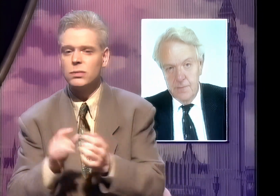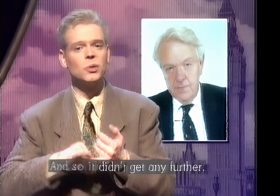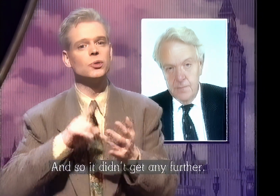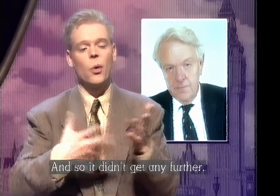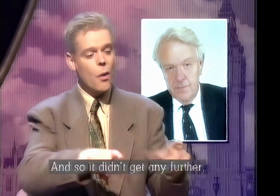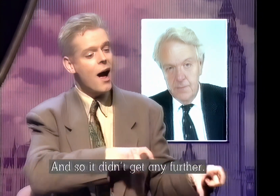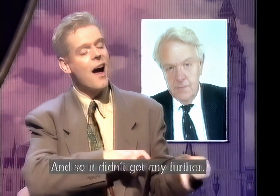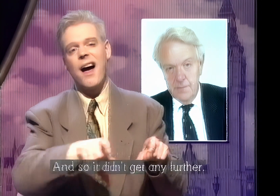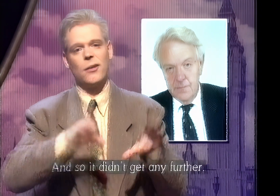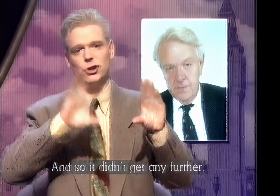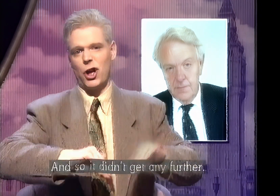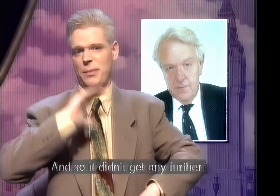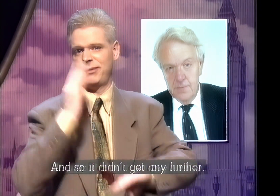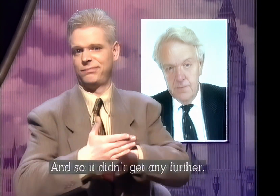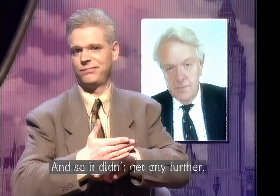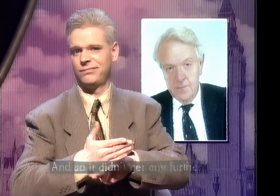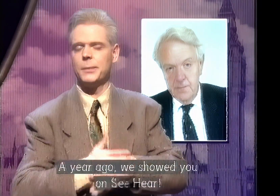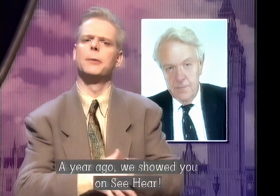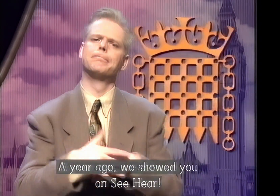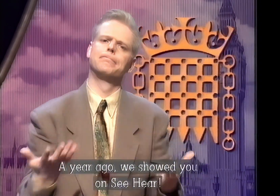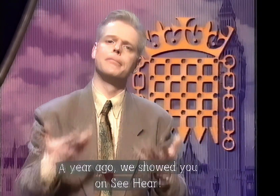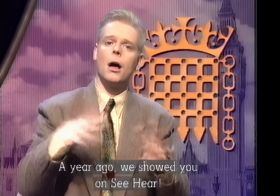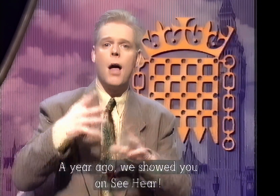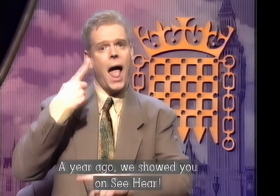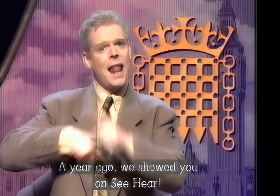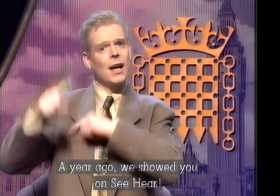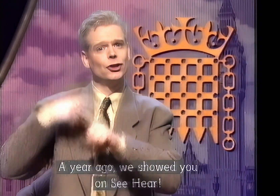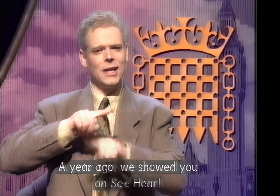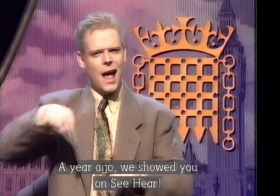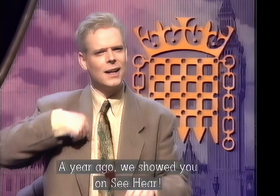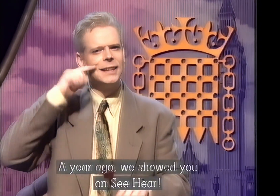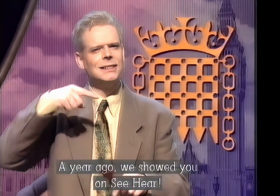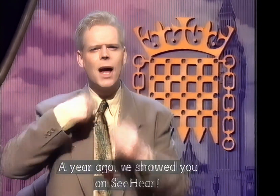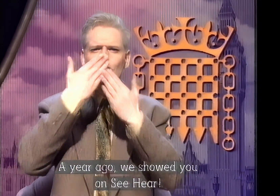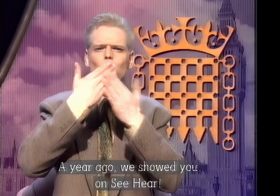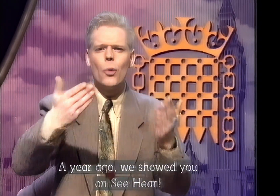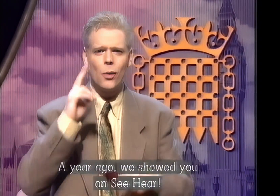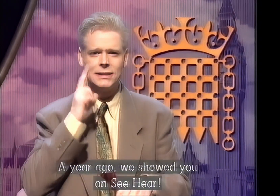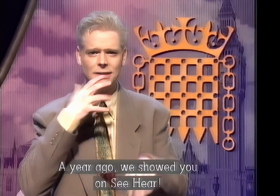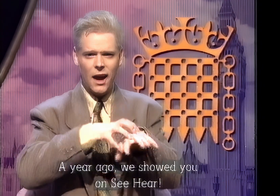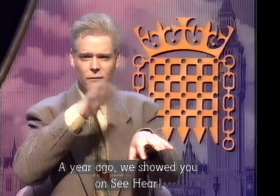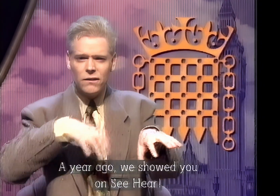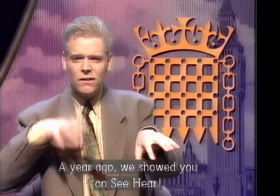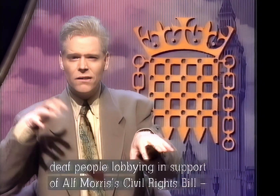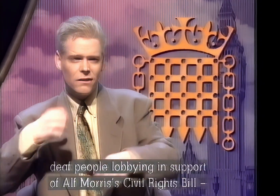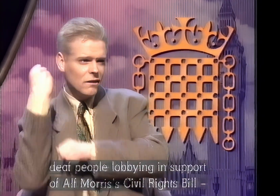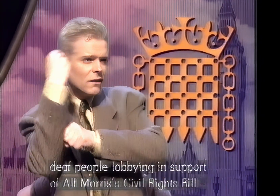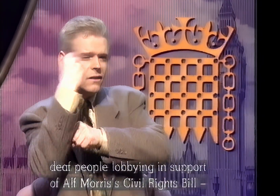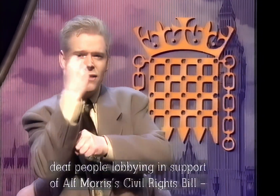And so it didn't get any further. A year ago. We showed you on See Here. Deaf people lobbying